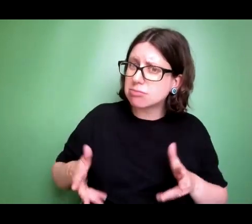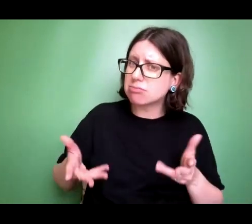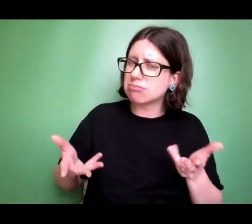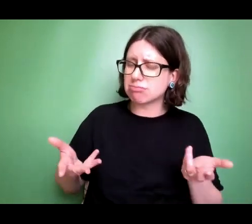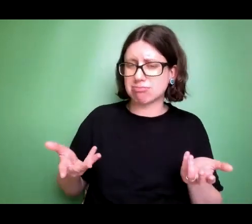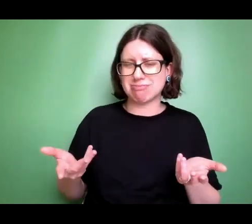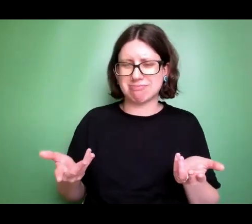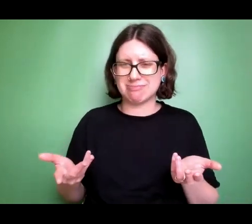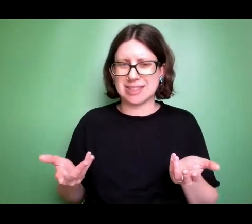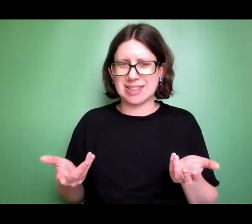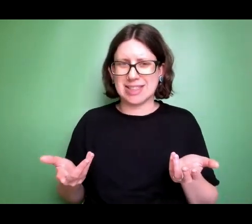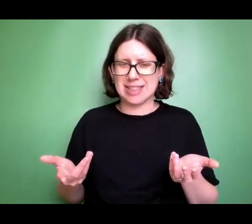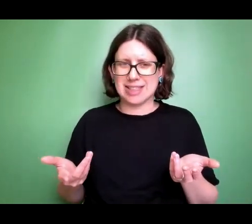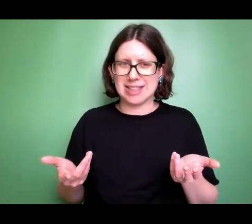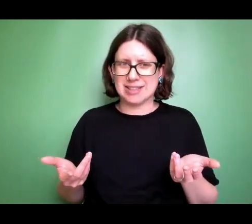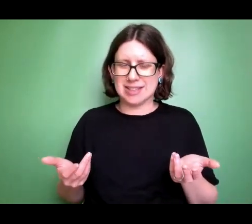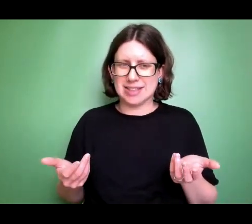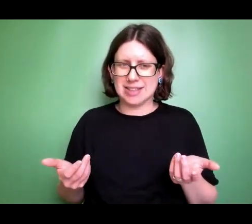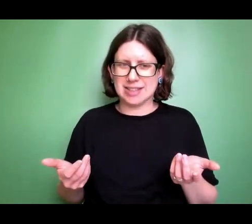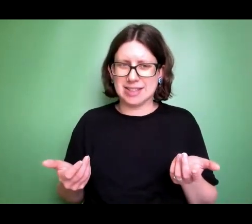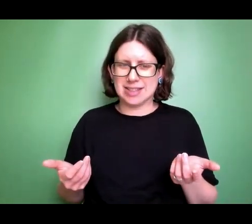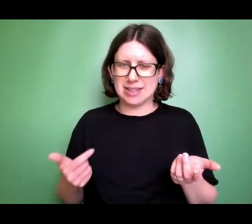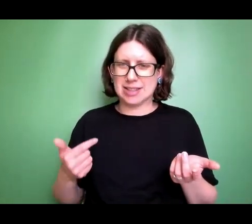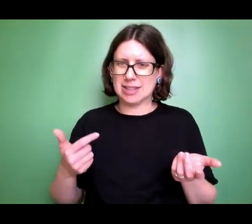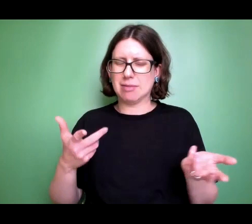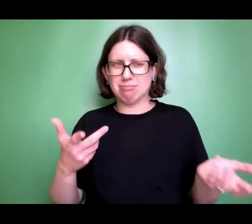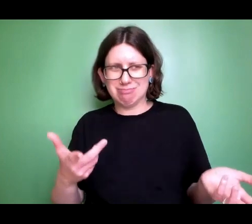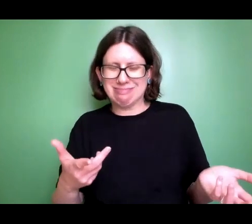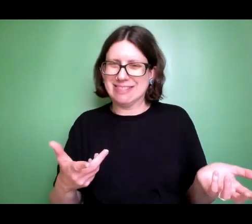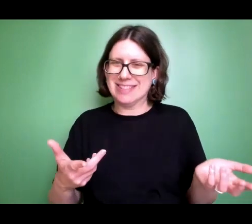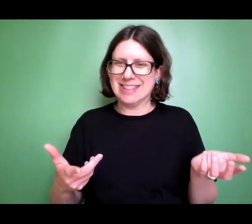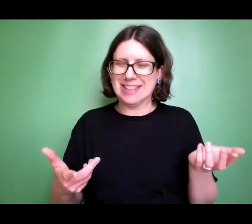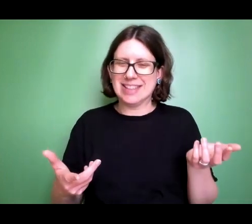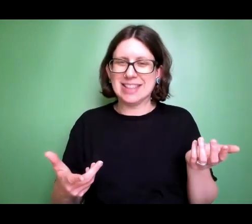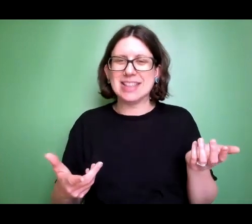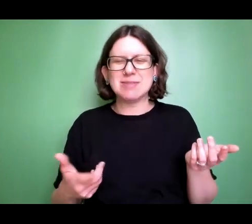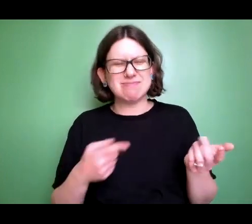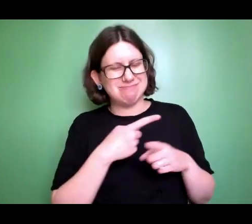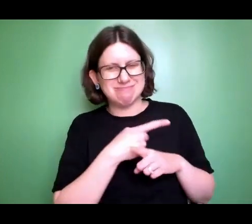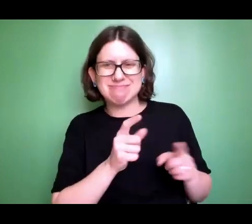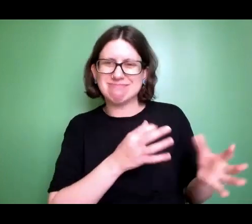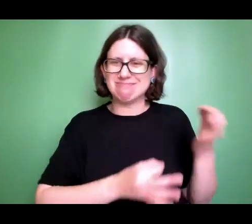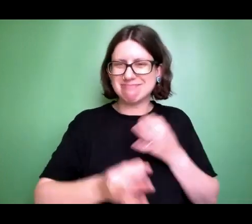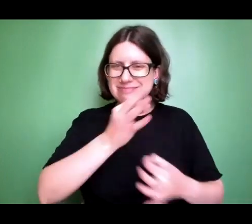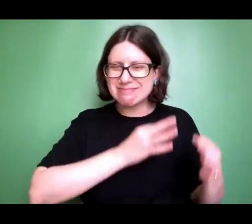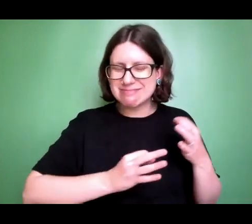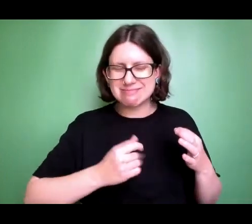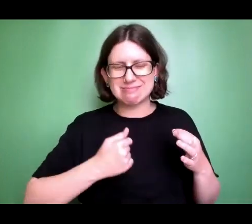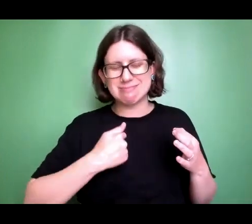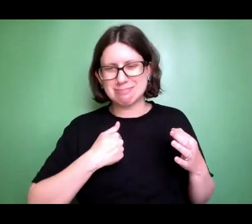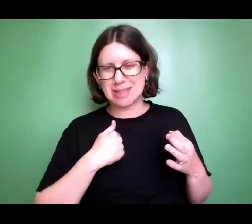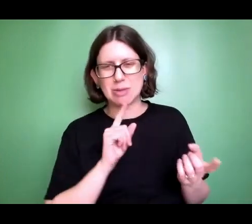It was almost as if everything, but what I did say to them when they started asking me all those questions, I said,